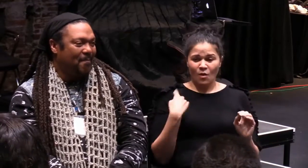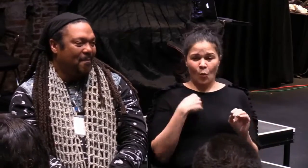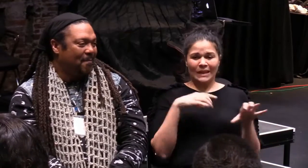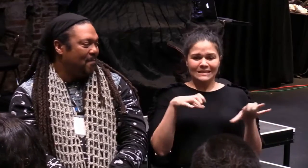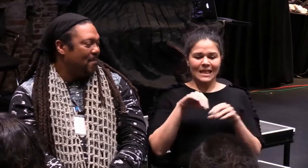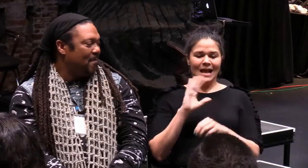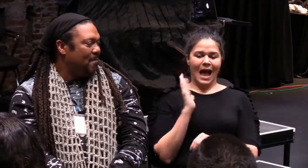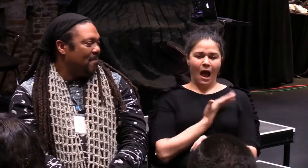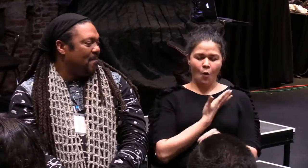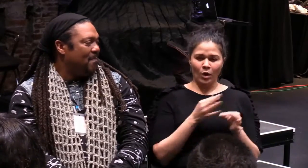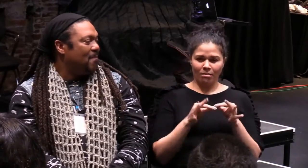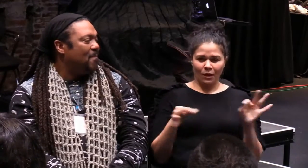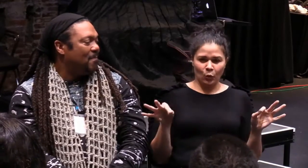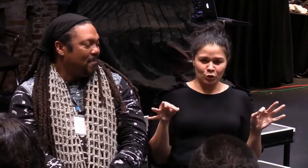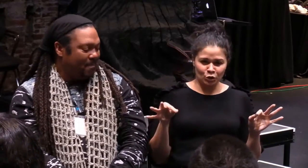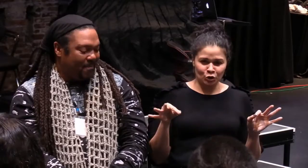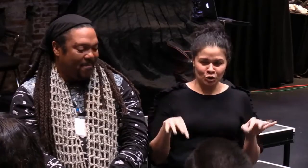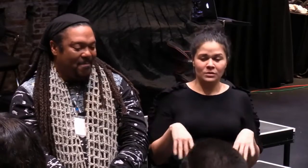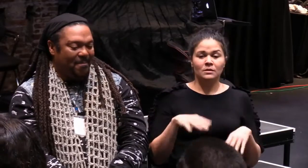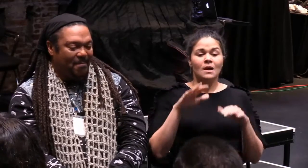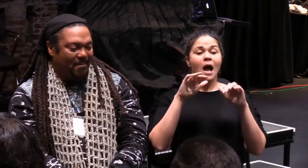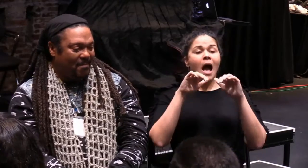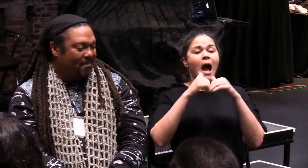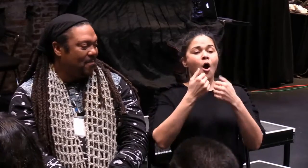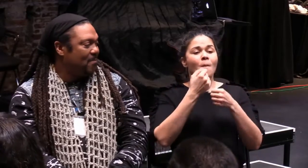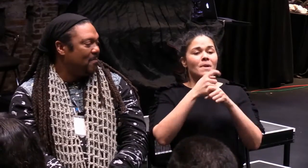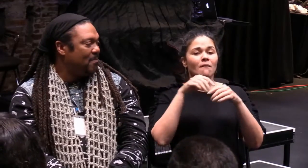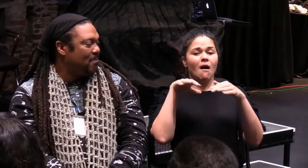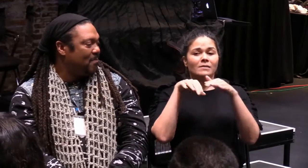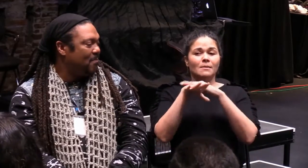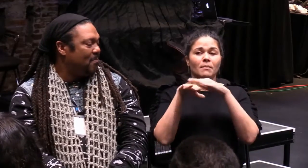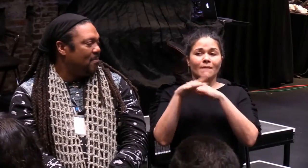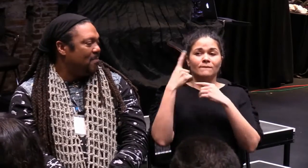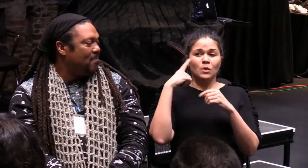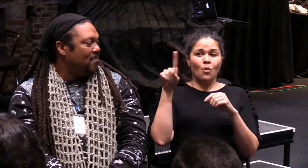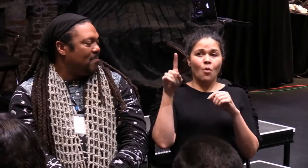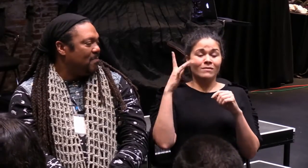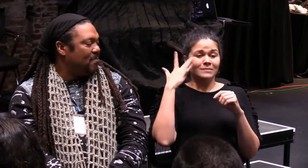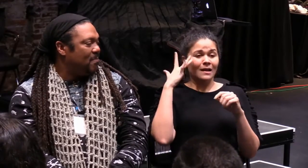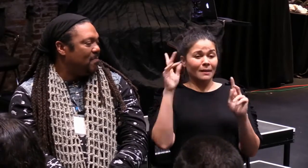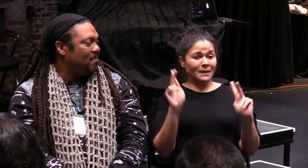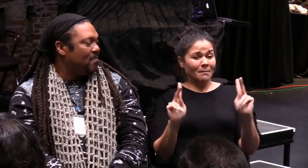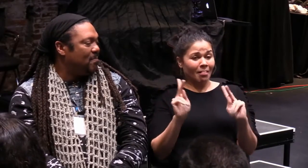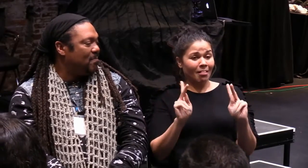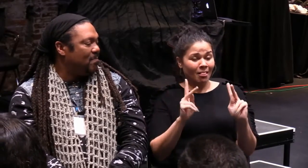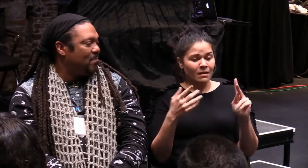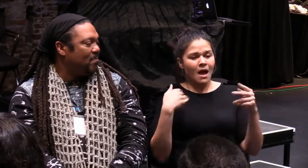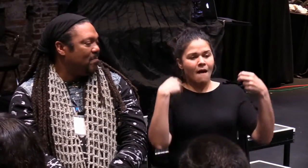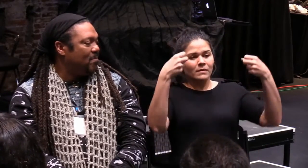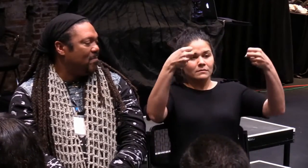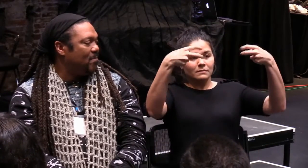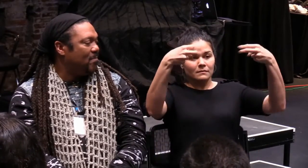experience that was in that theater. But we performed it in our language. And we made it accessible